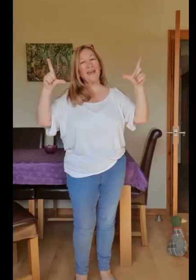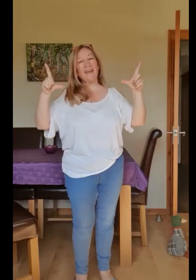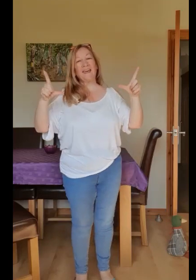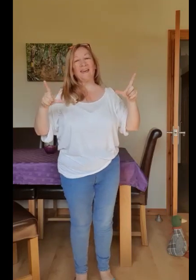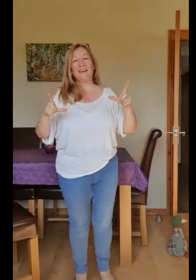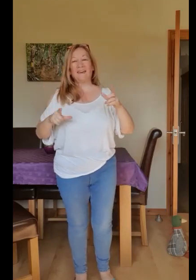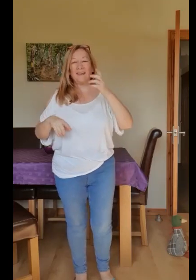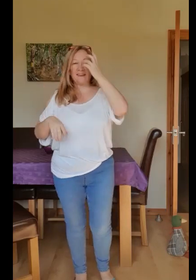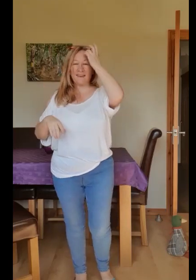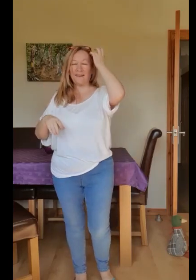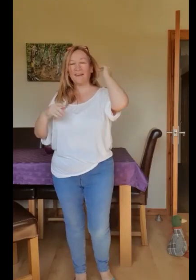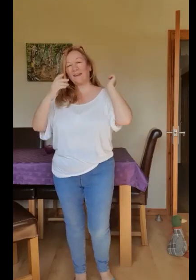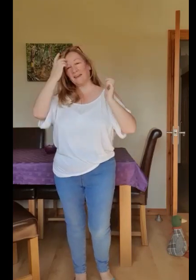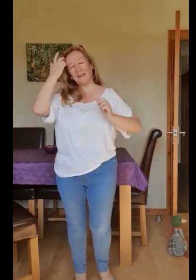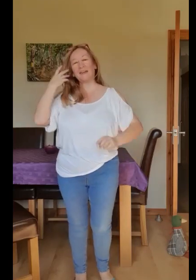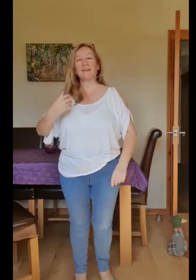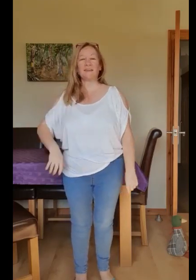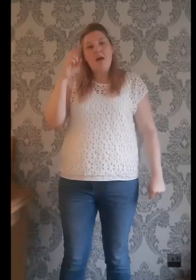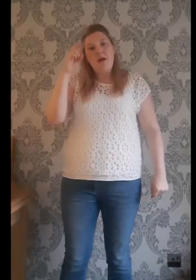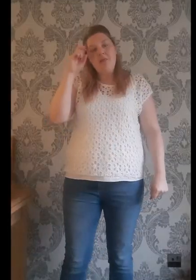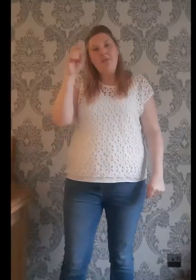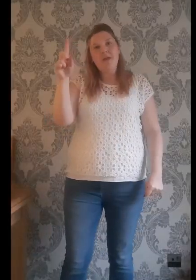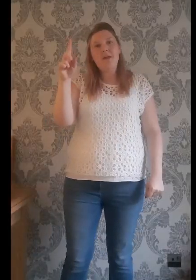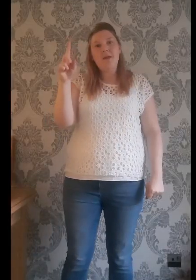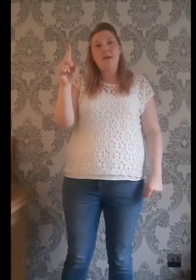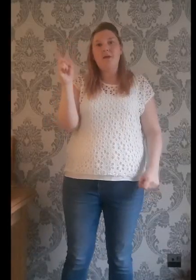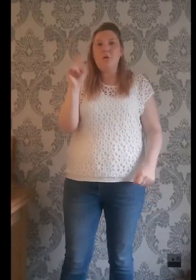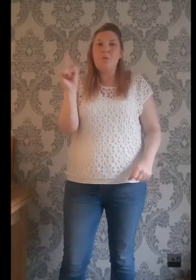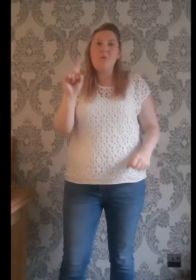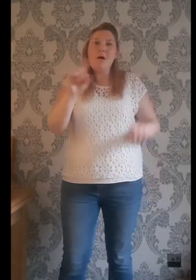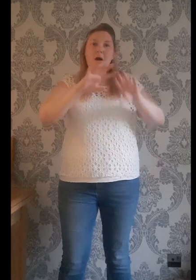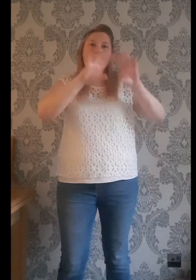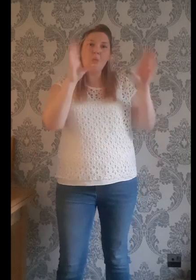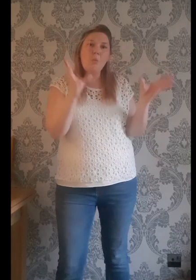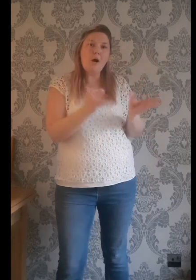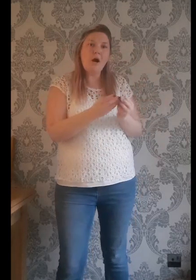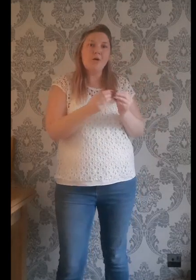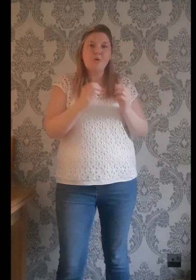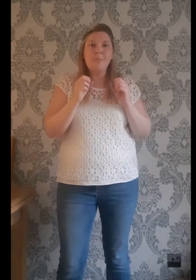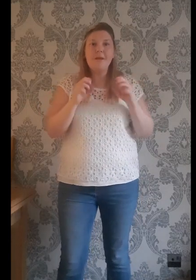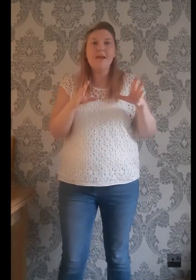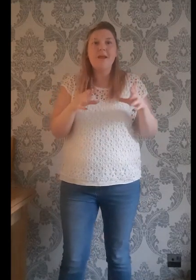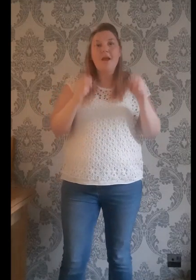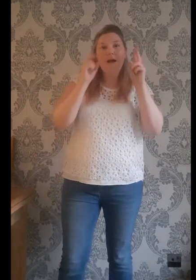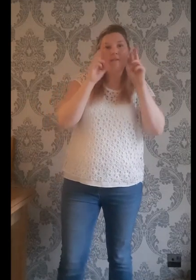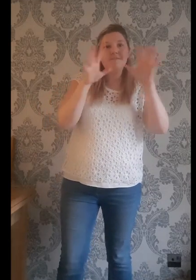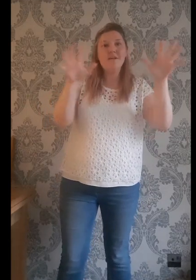though they say we know they're a